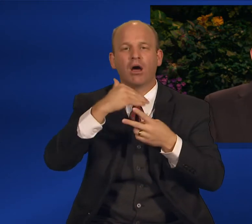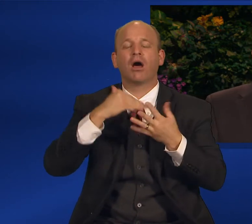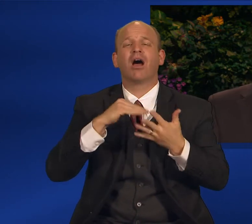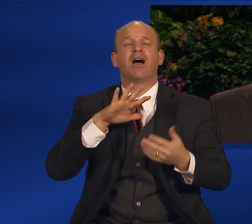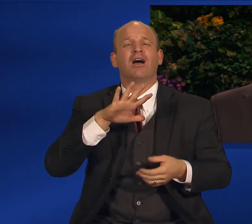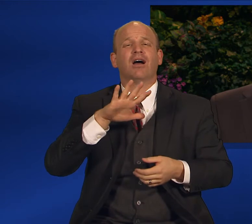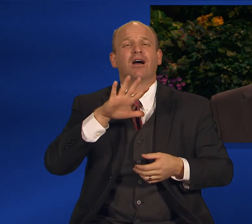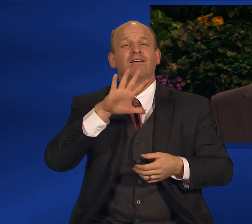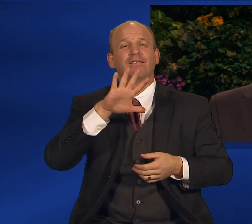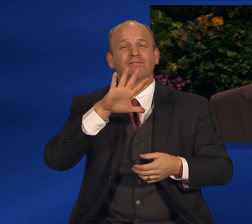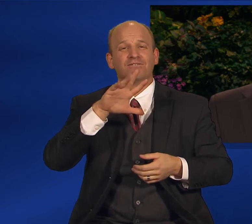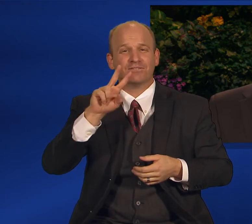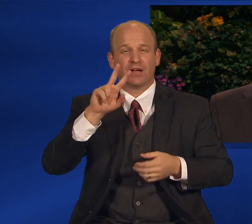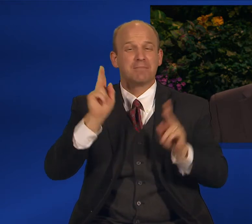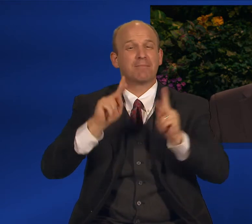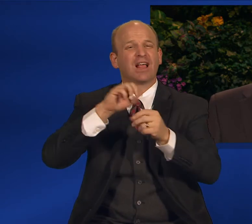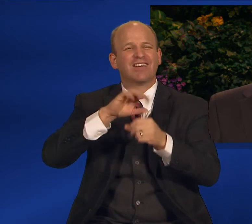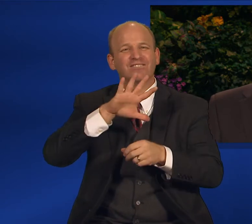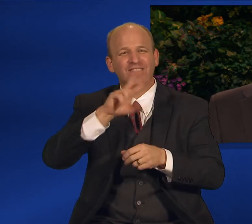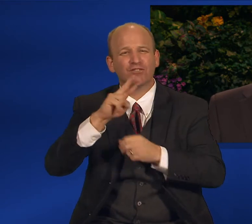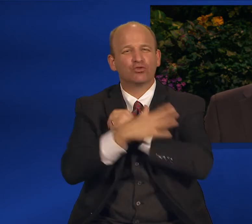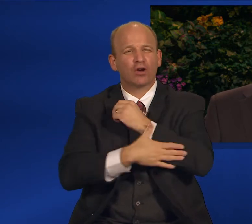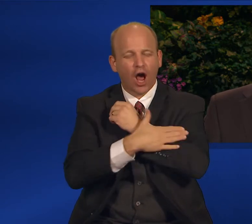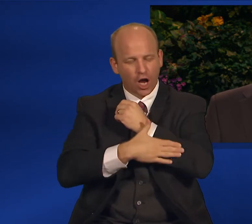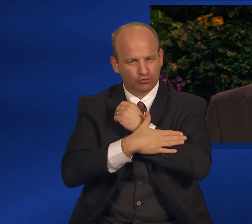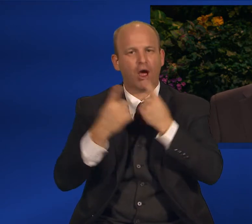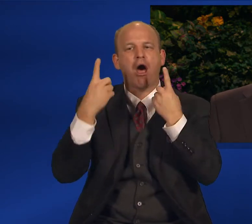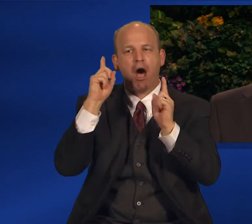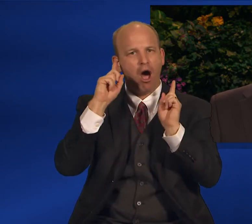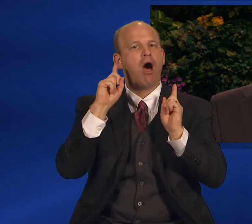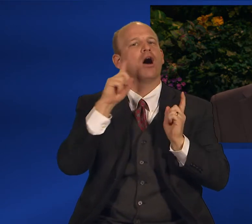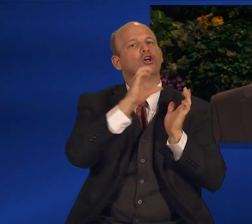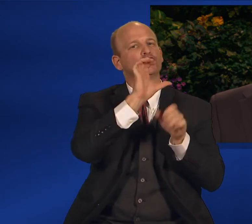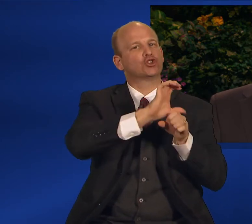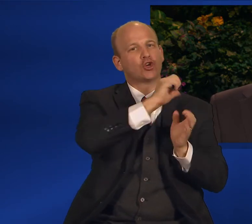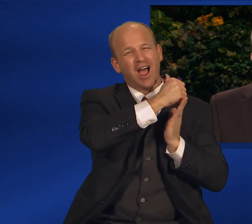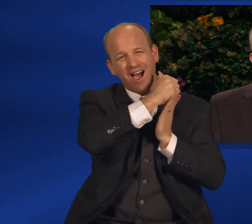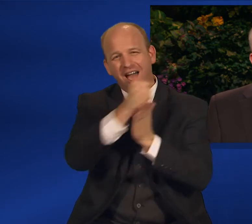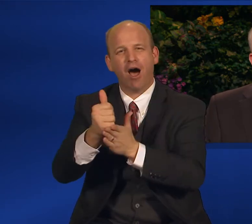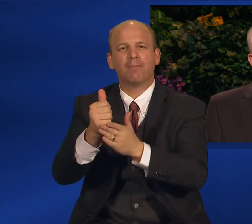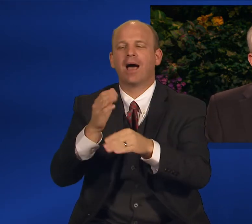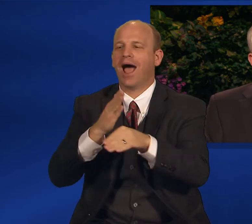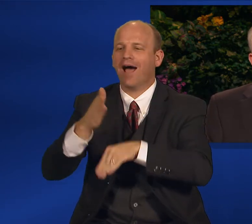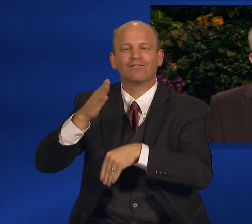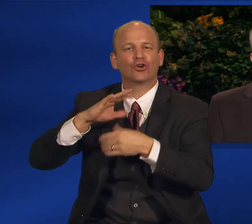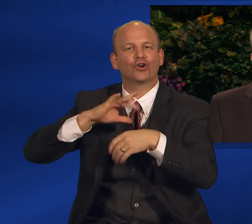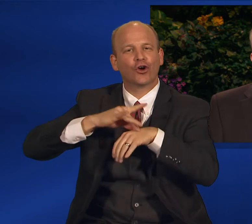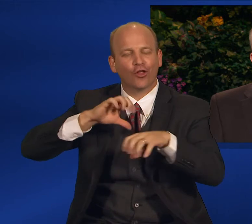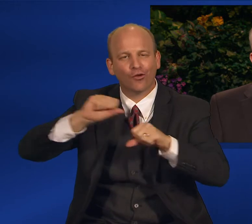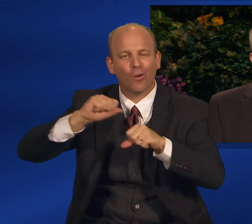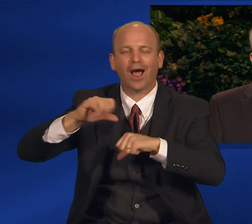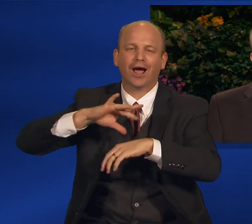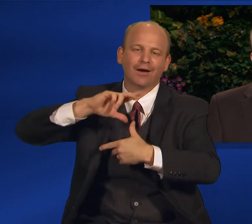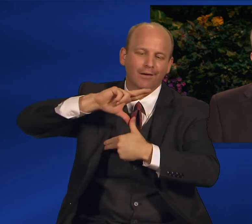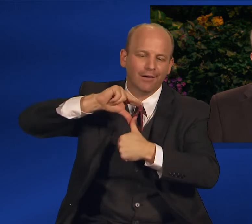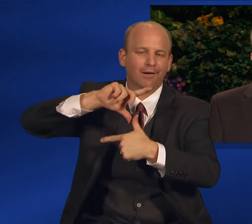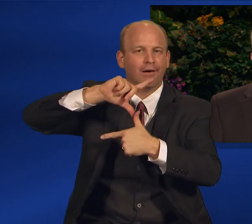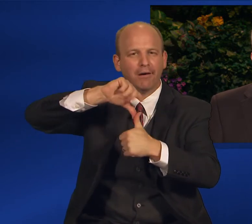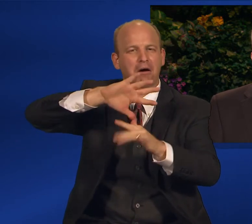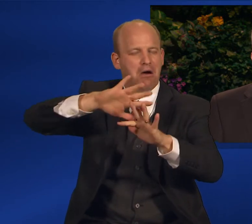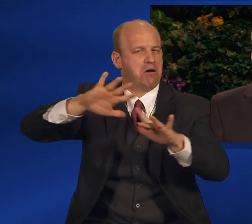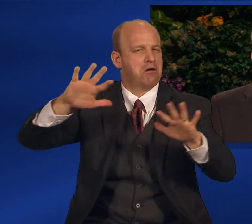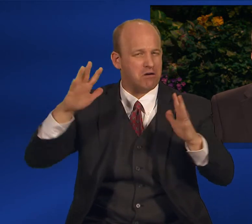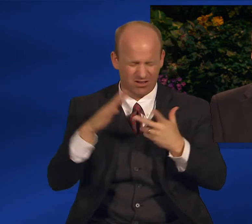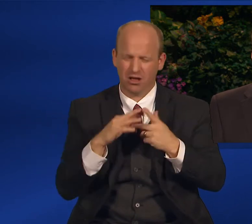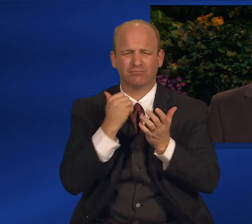countries received aid following natural disasters. Acting with others, the Church has helped immunize